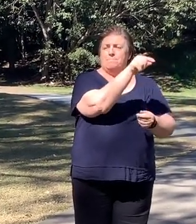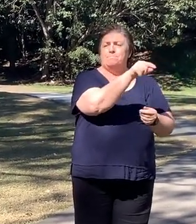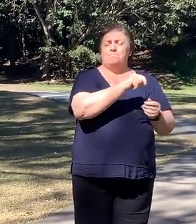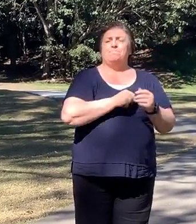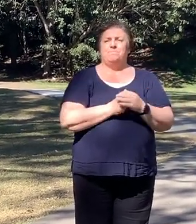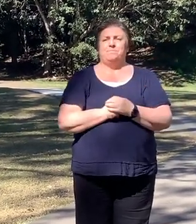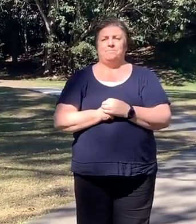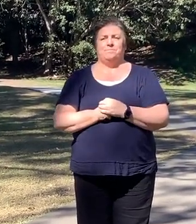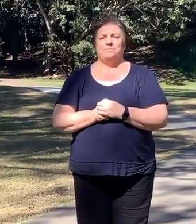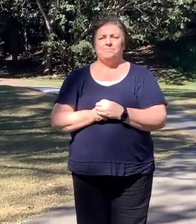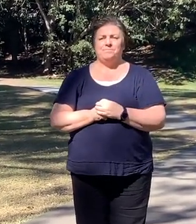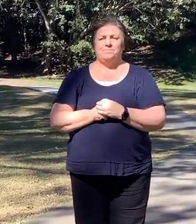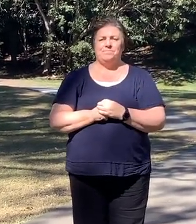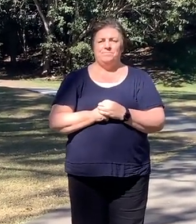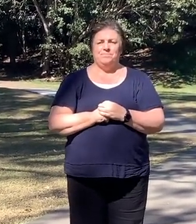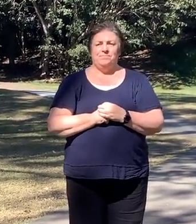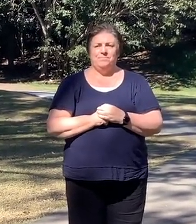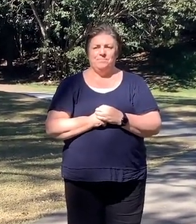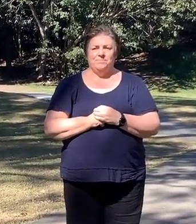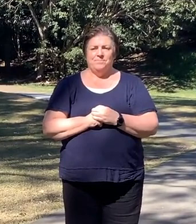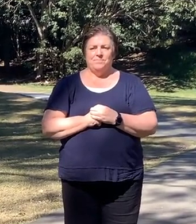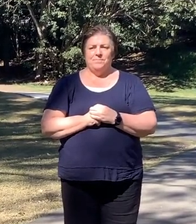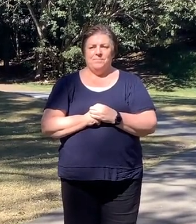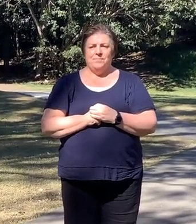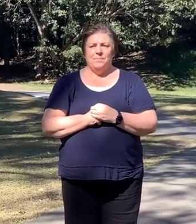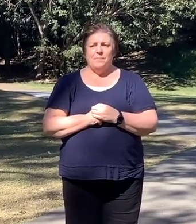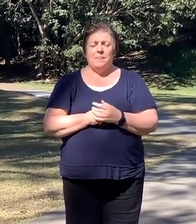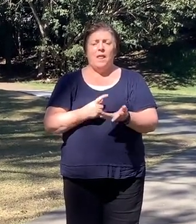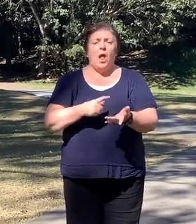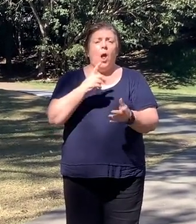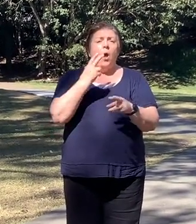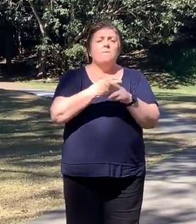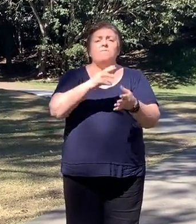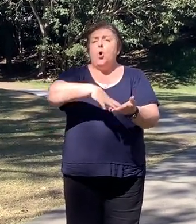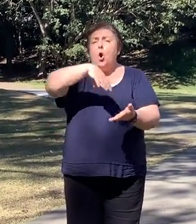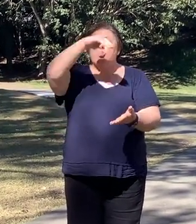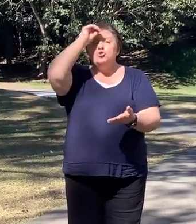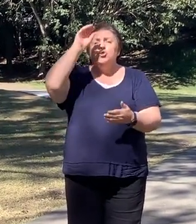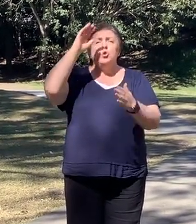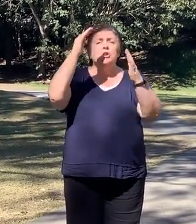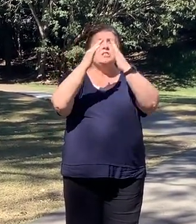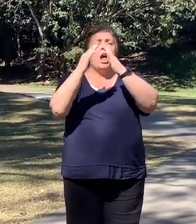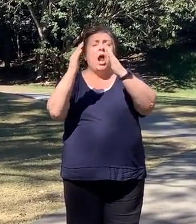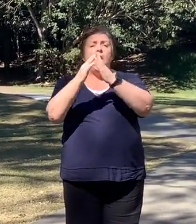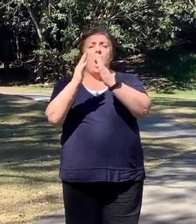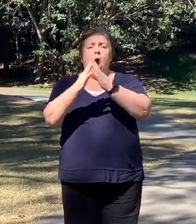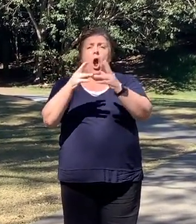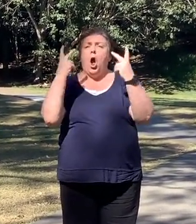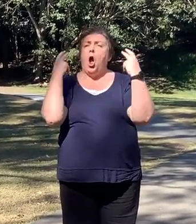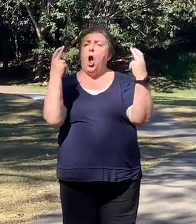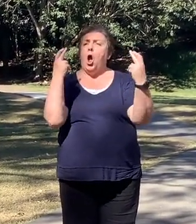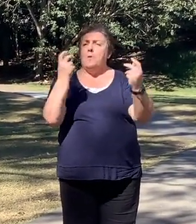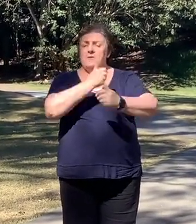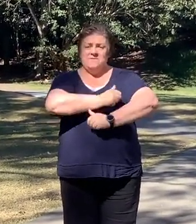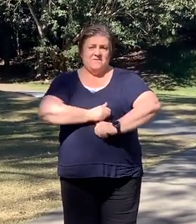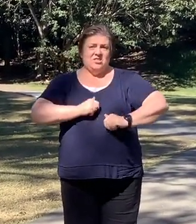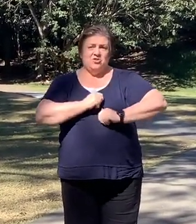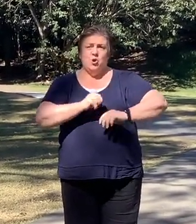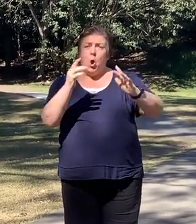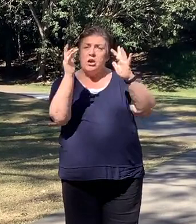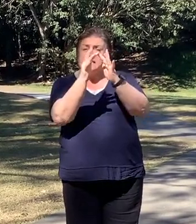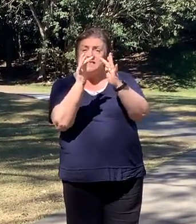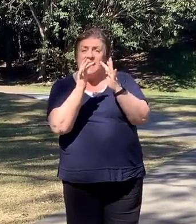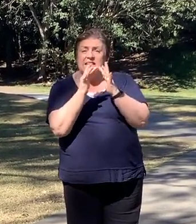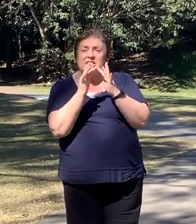smaller schools in the wider It Switch district. To our students at home, I hope you've enjoyed reconnecting with your teachers and the